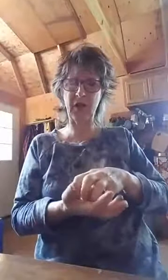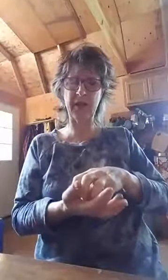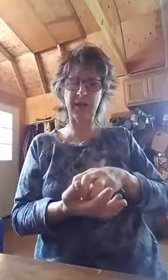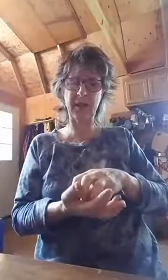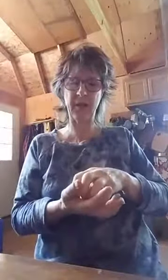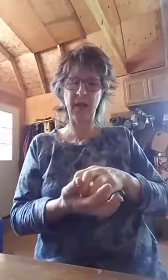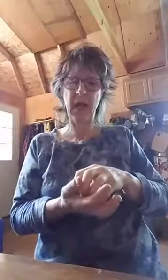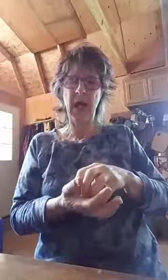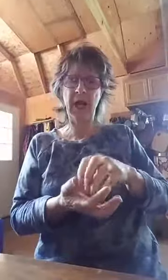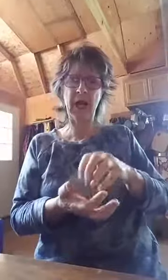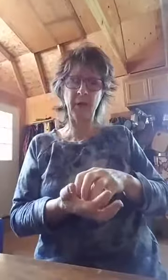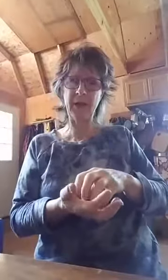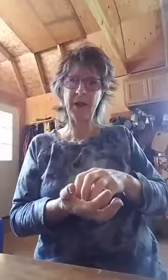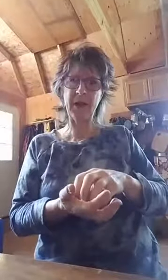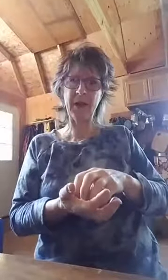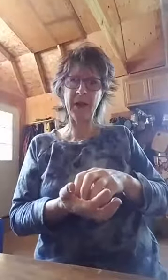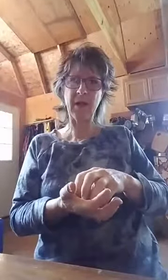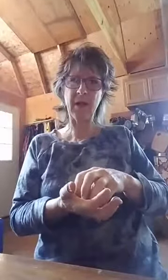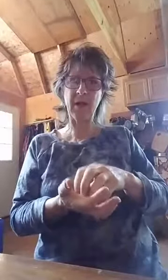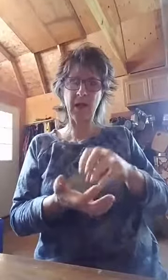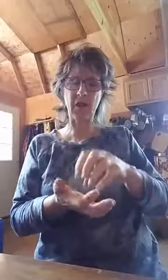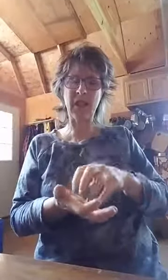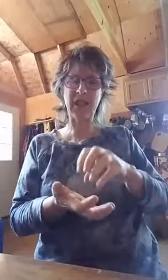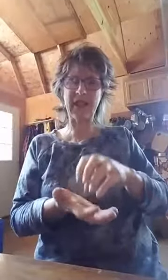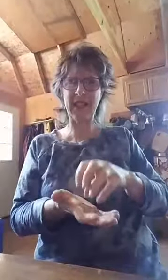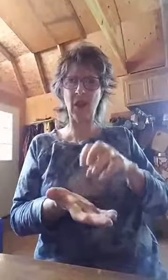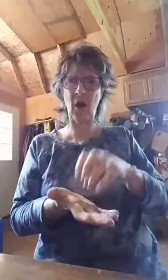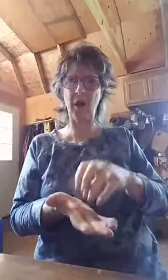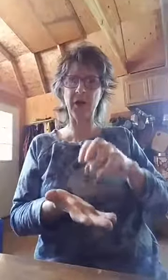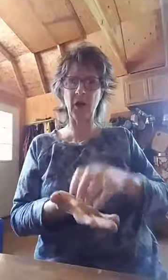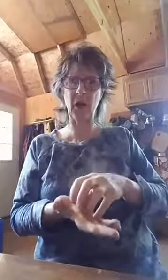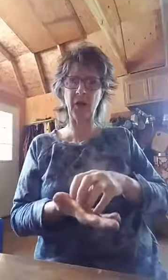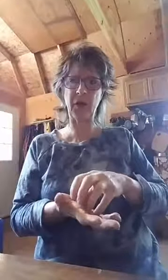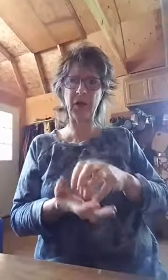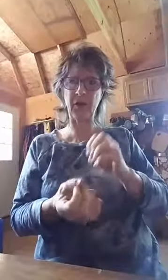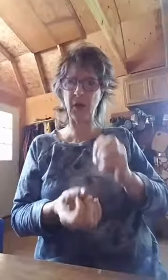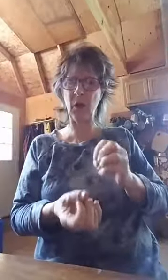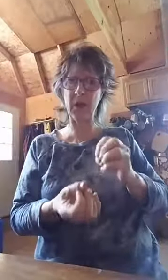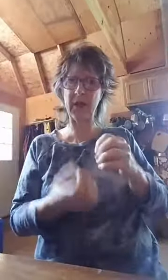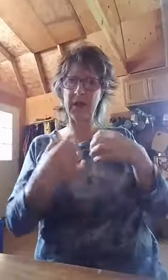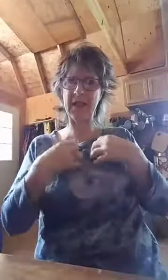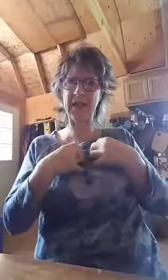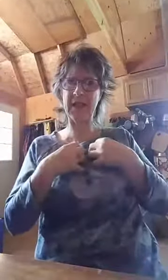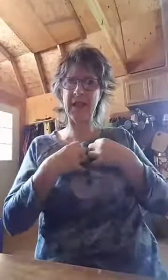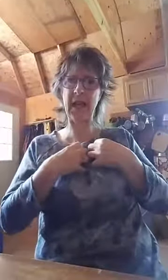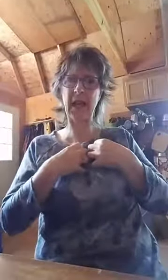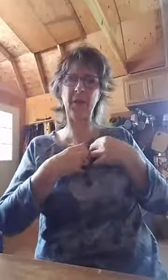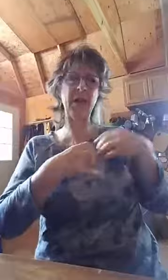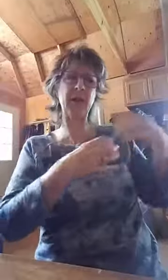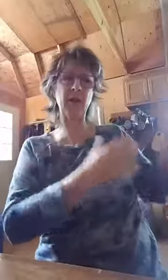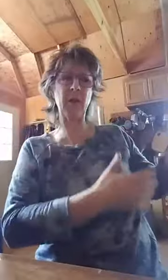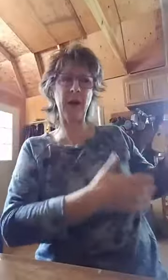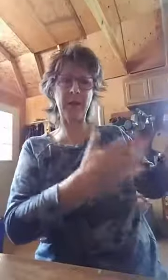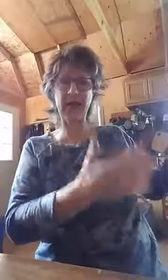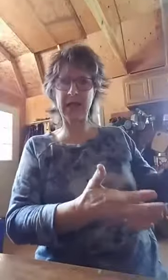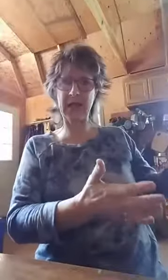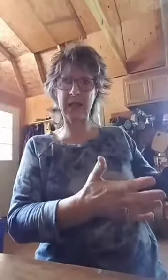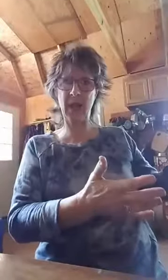Jesus. And everything that Jesus did on the earth is recorded in his DNA. Everything your mom and dad did